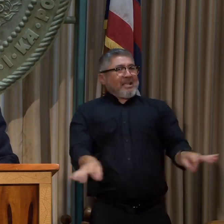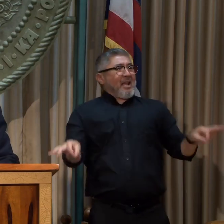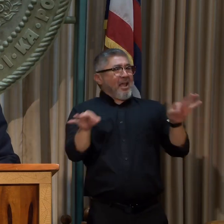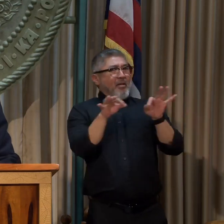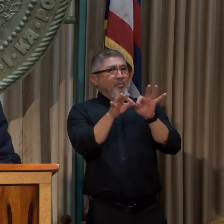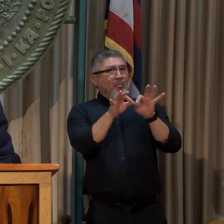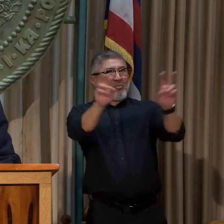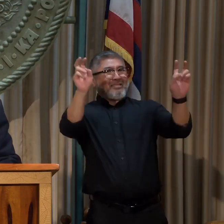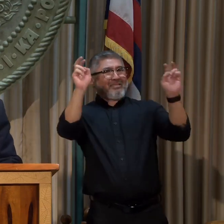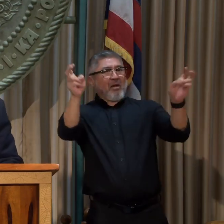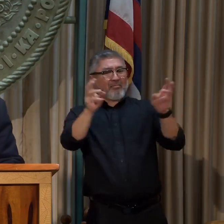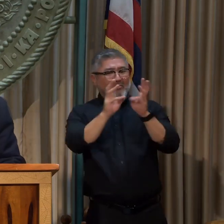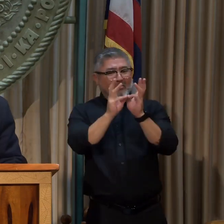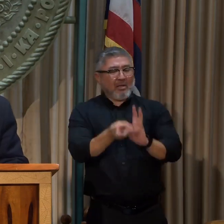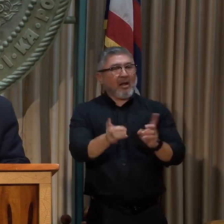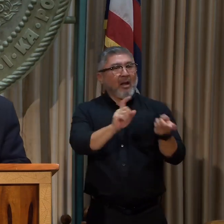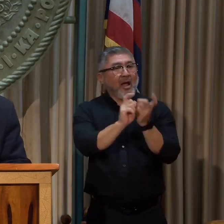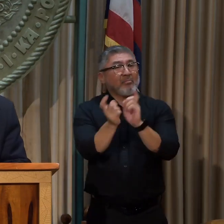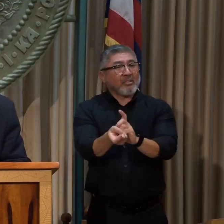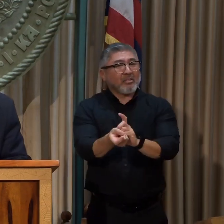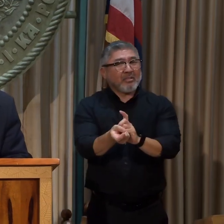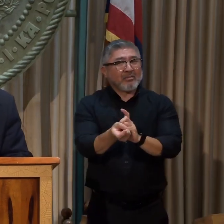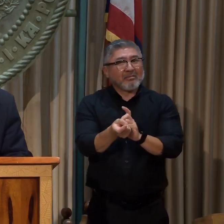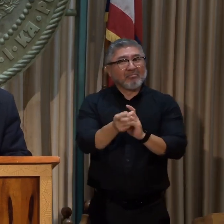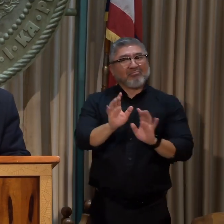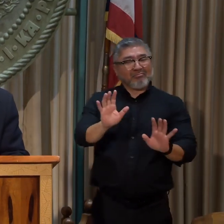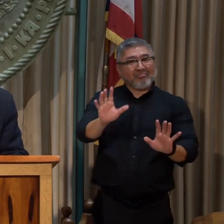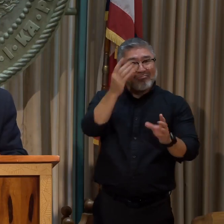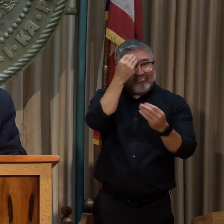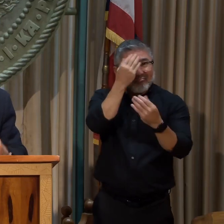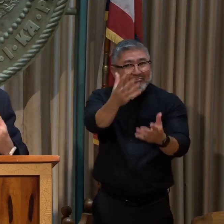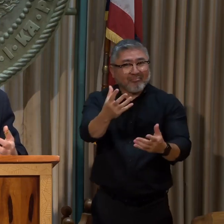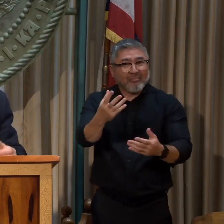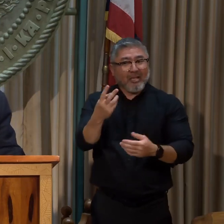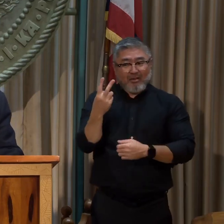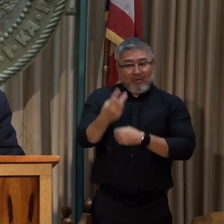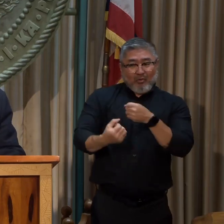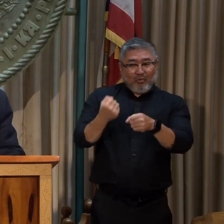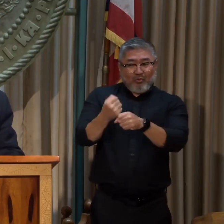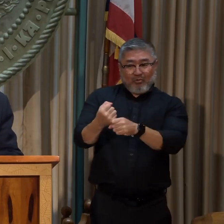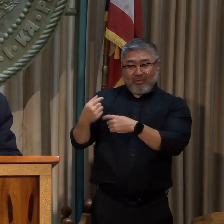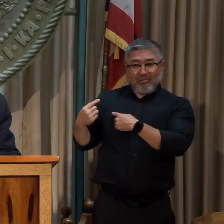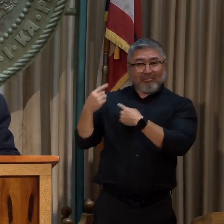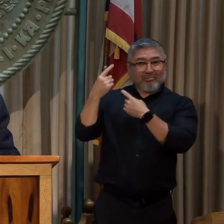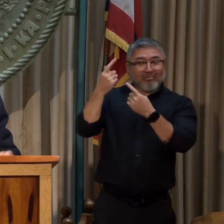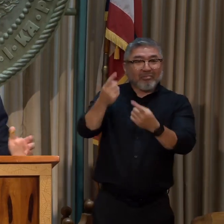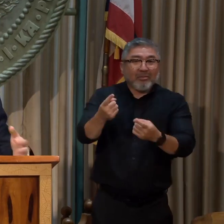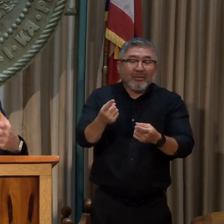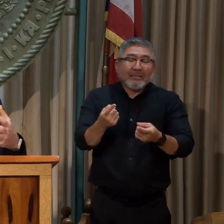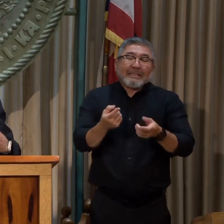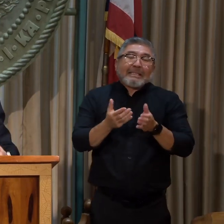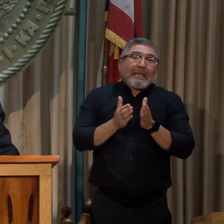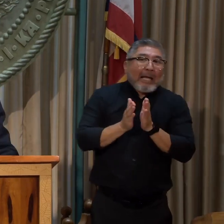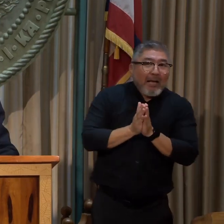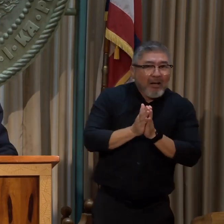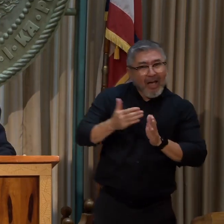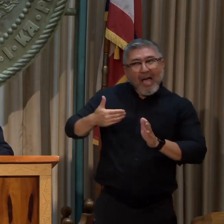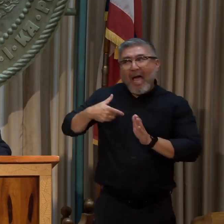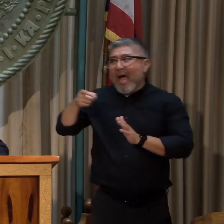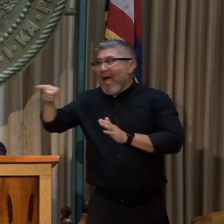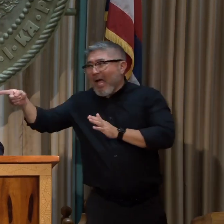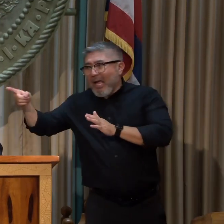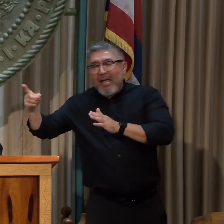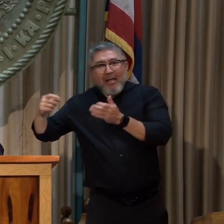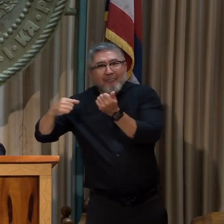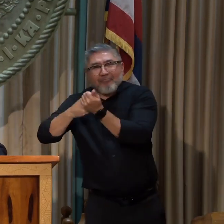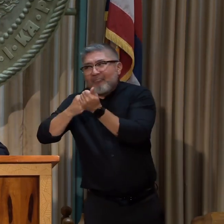change. You know, we've been for two years and we're going to keep doing this, two years humbly asking, and I have advocates and allies in the legislature, but also